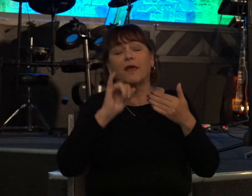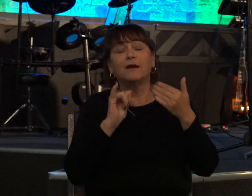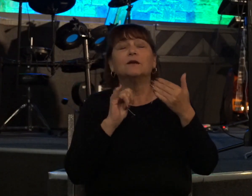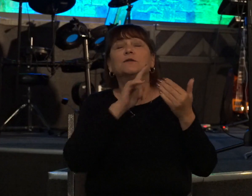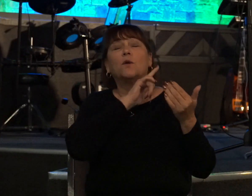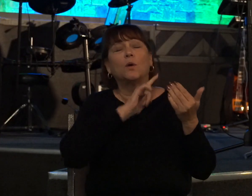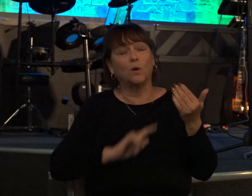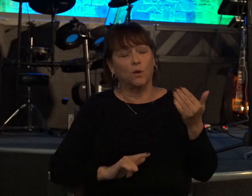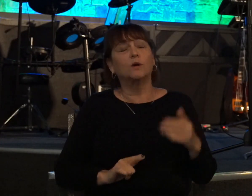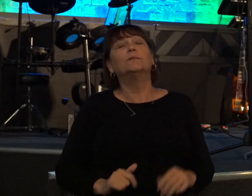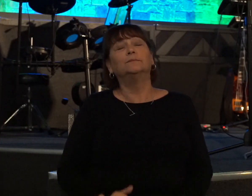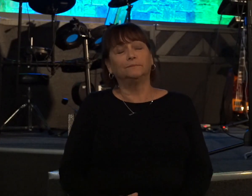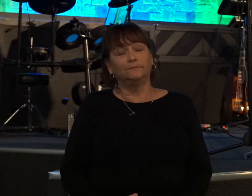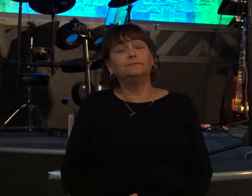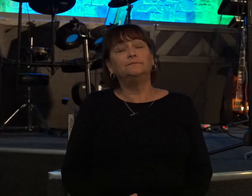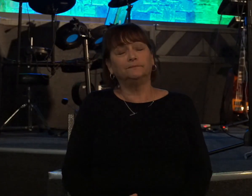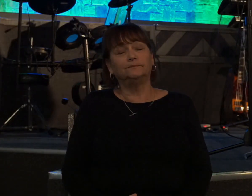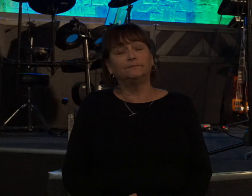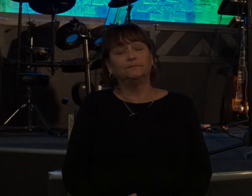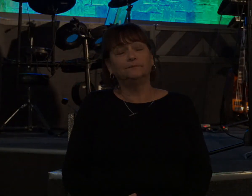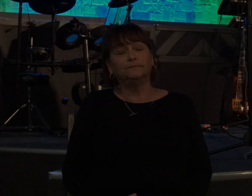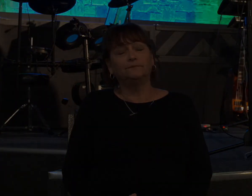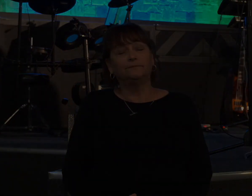we first one to to